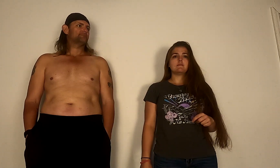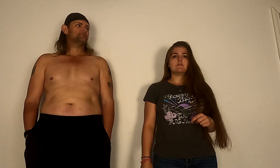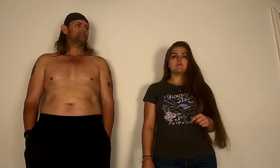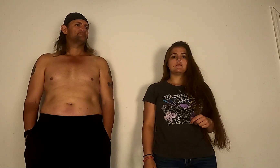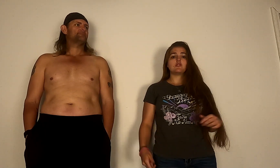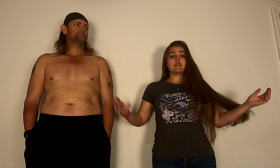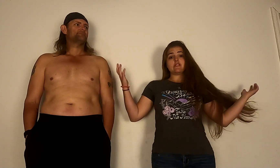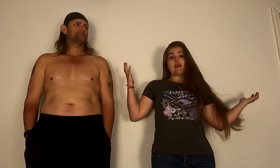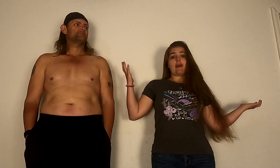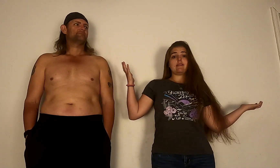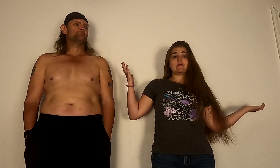So there's that.